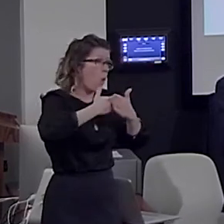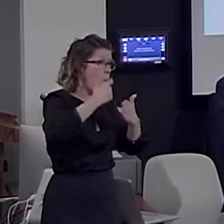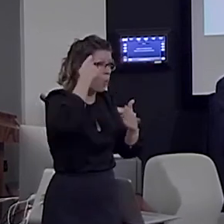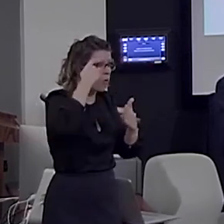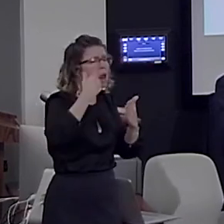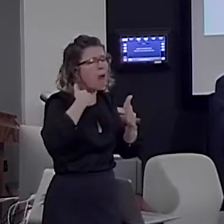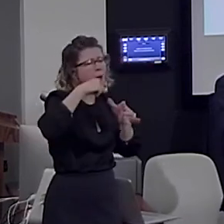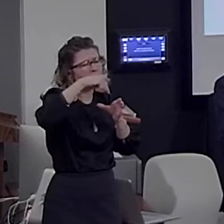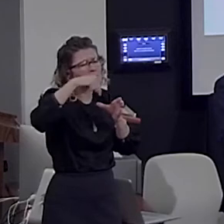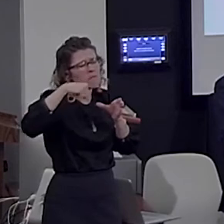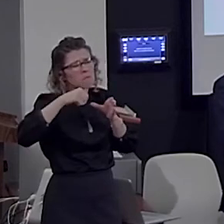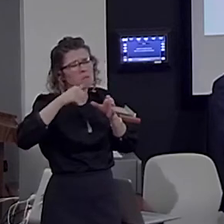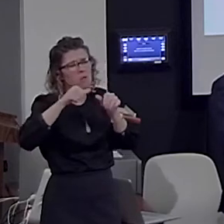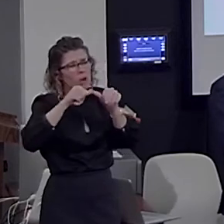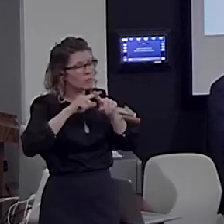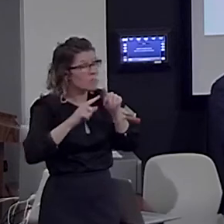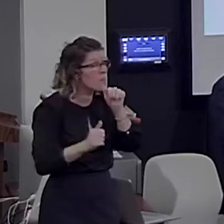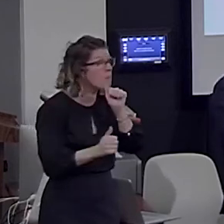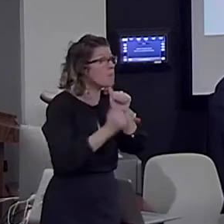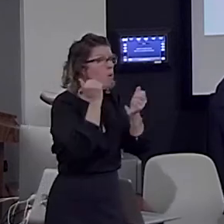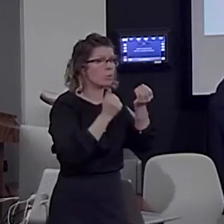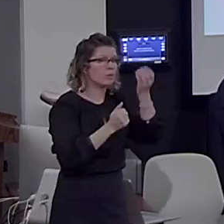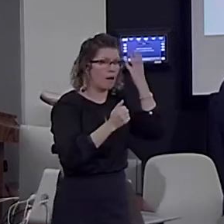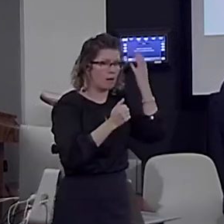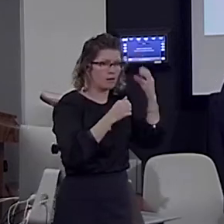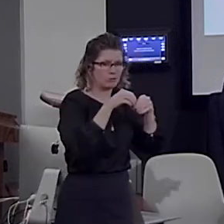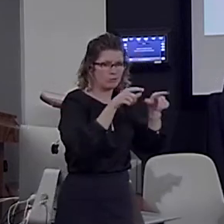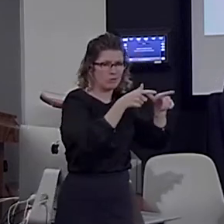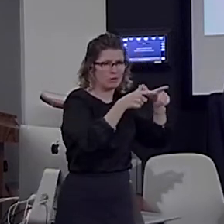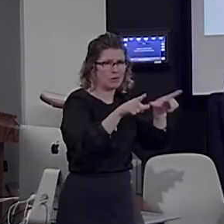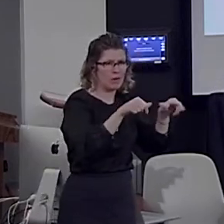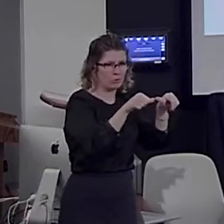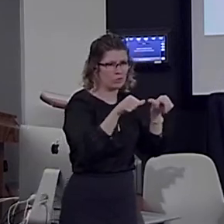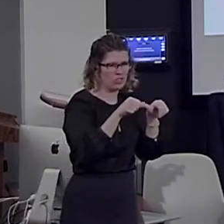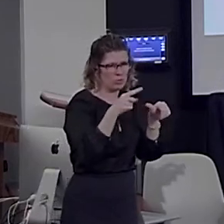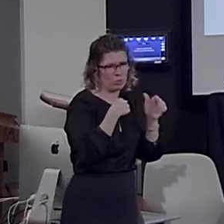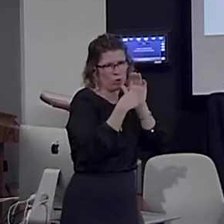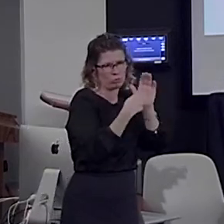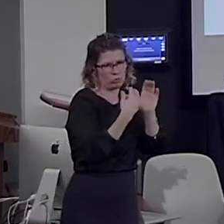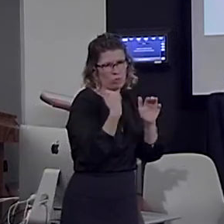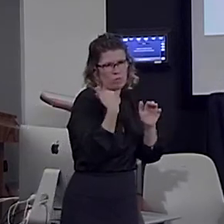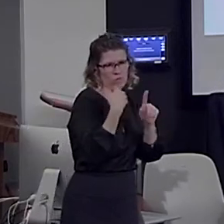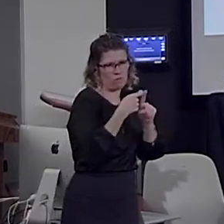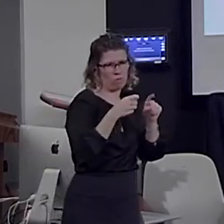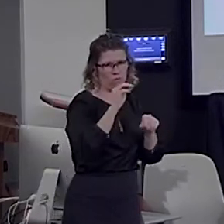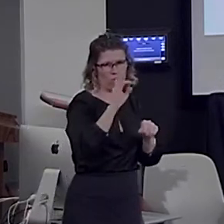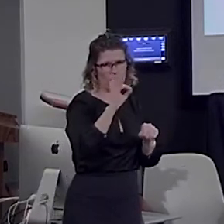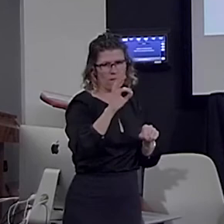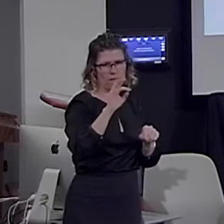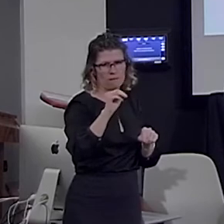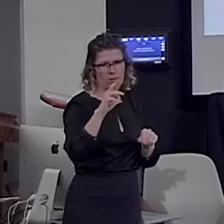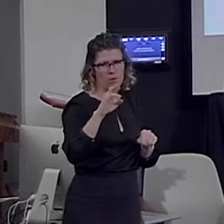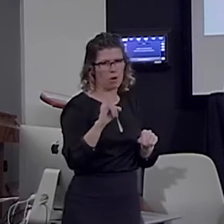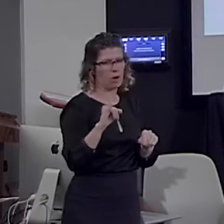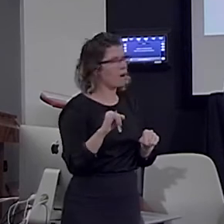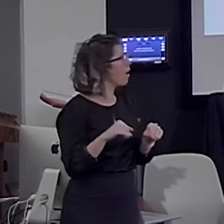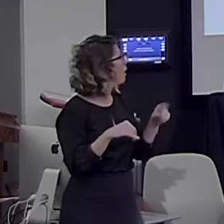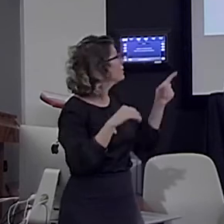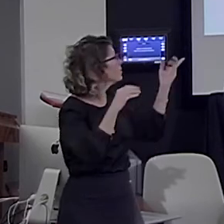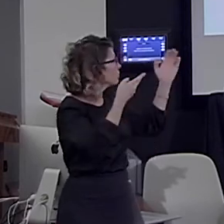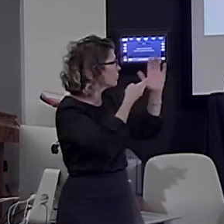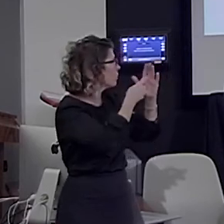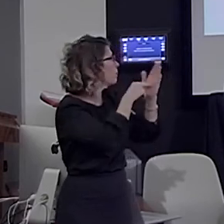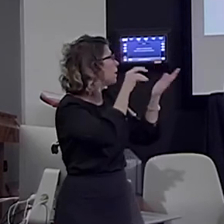precisely the language circuits that we showed you in the previous slides in the fMRI. So, STS and